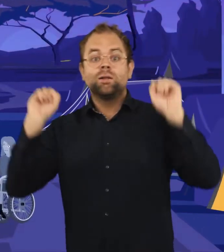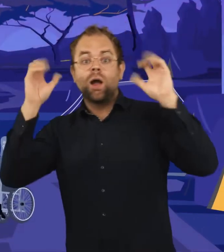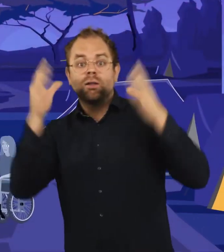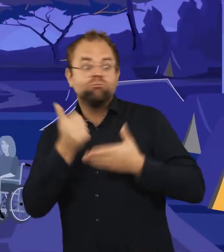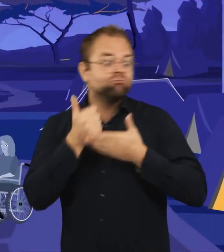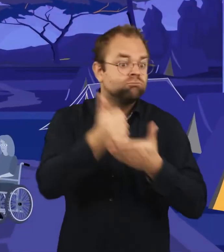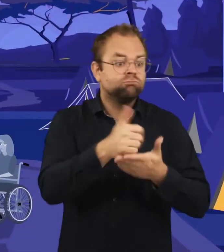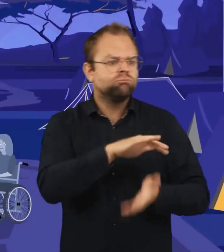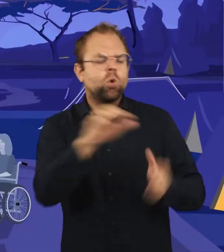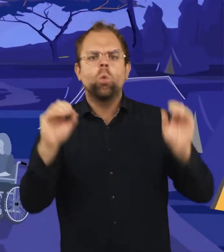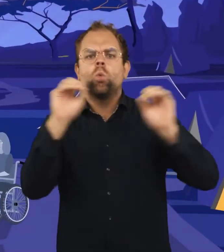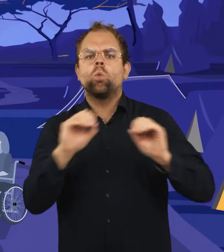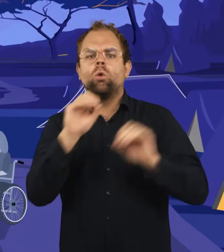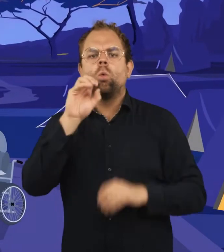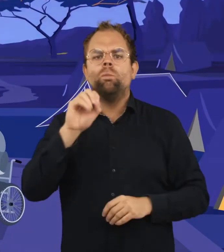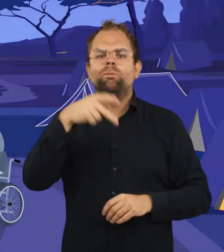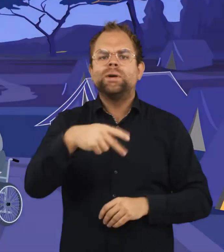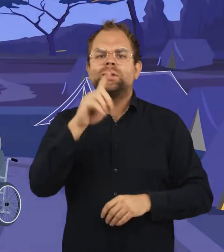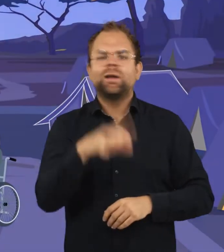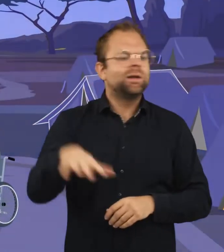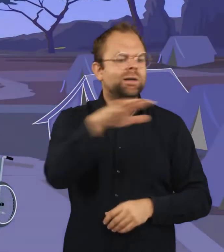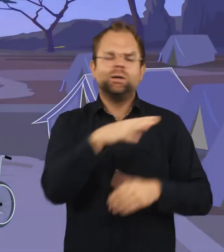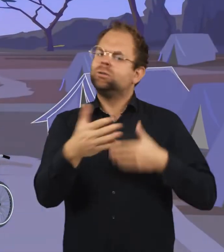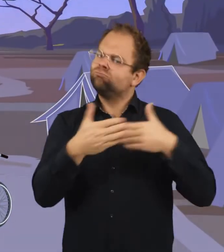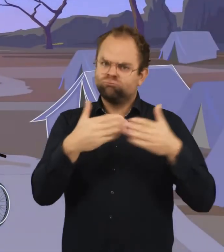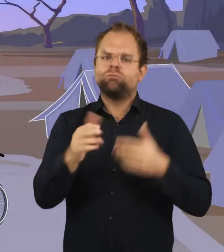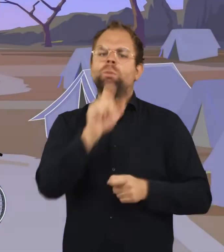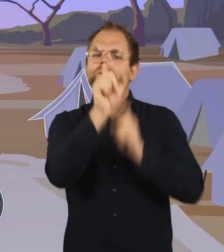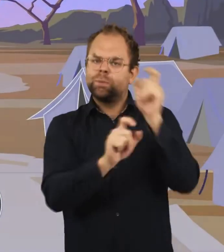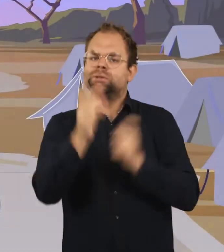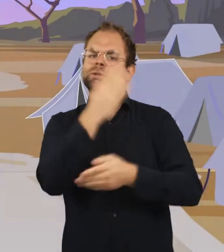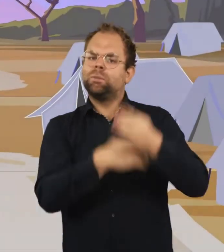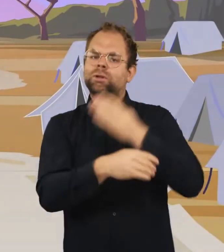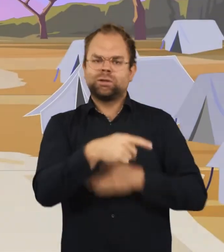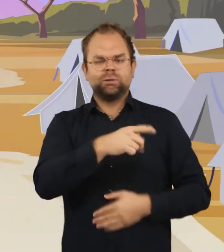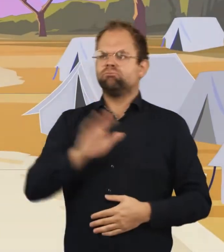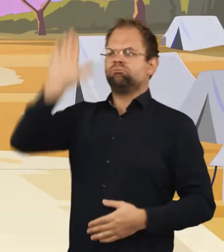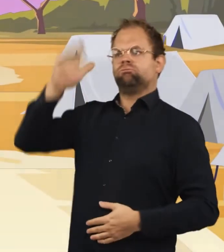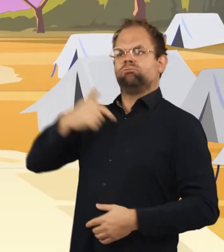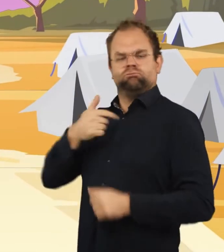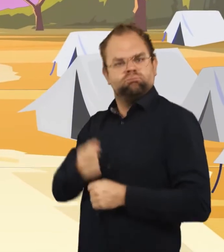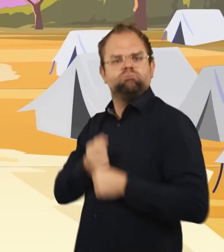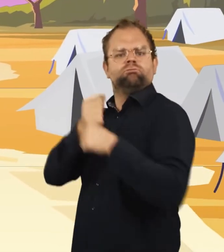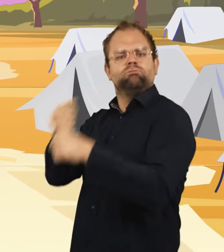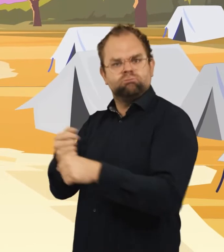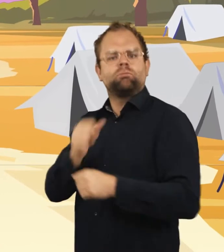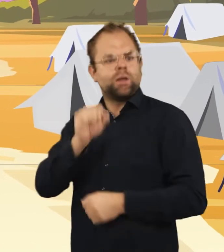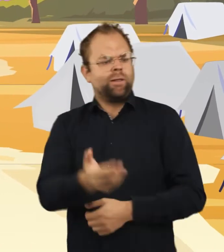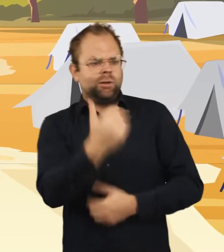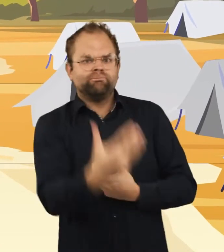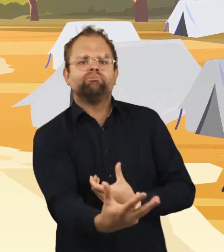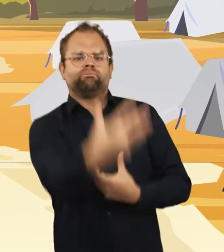no OPD exists, persons with disabilities representing the affected population must still be